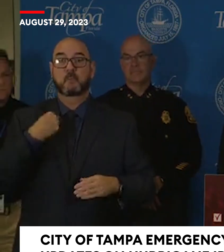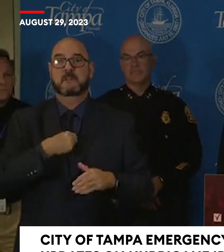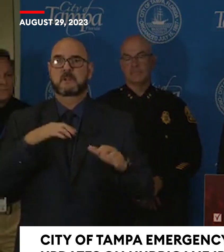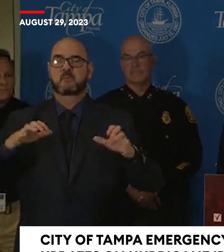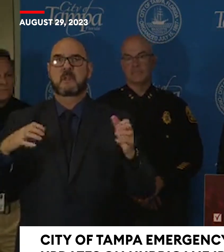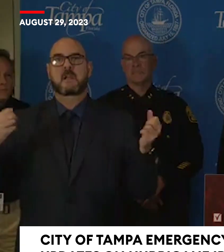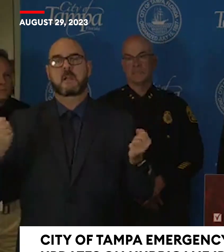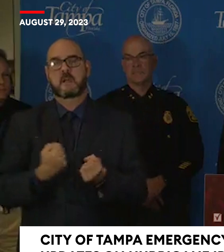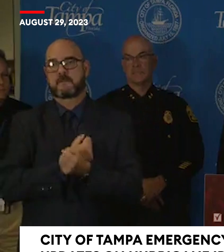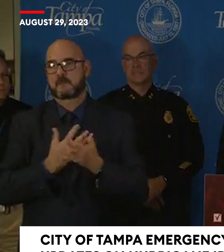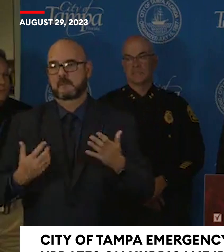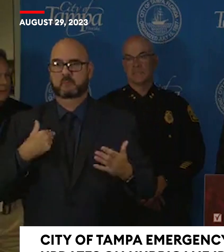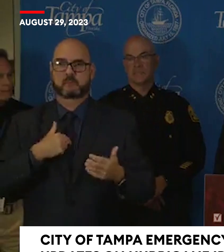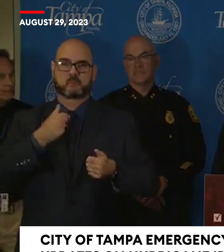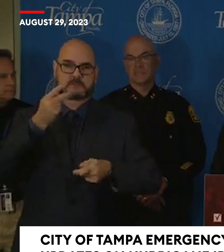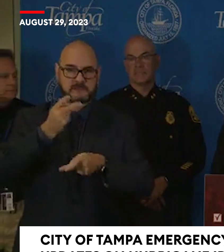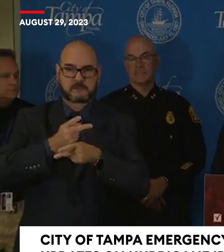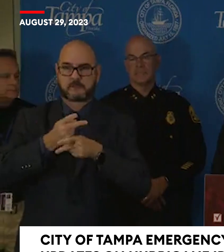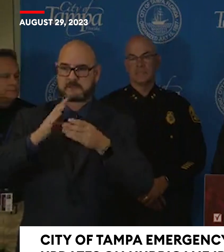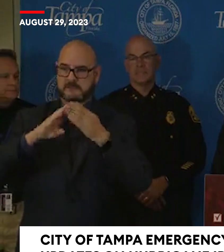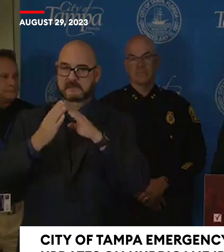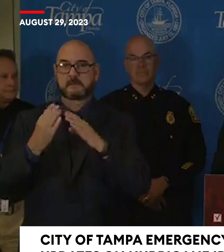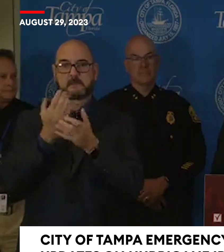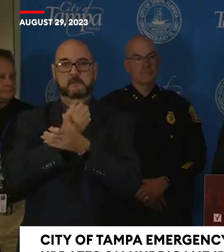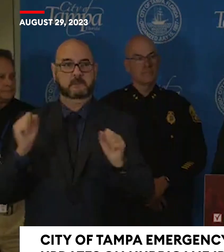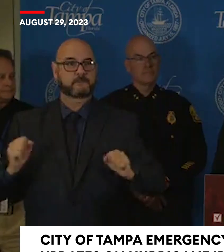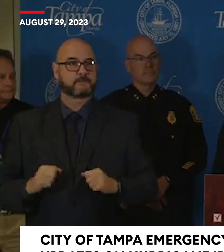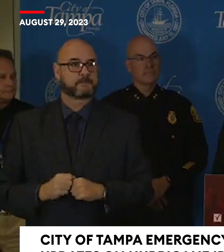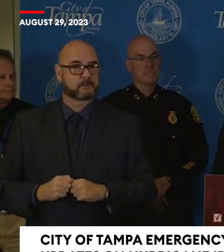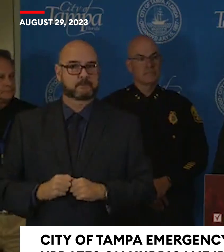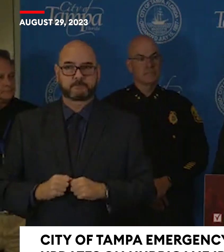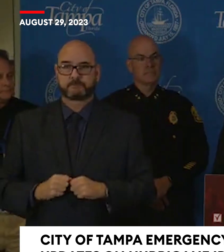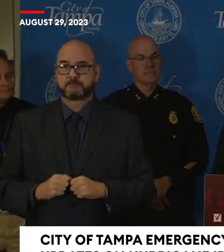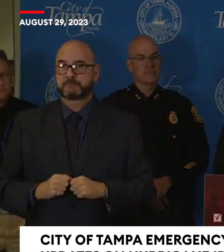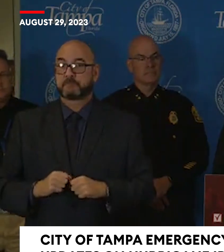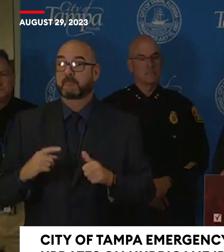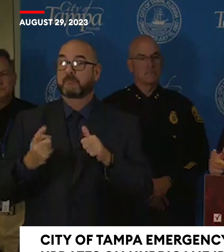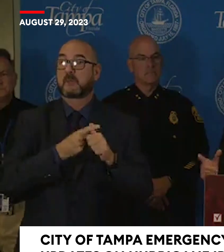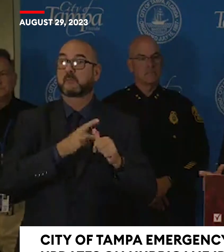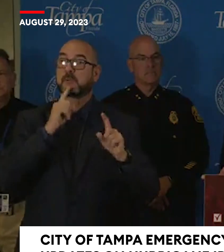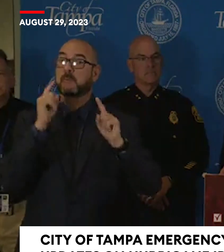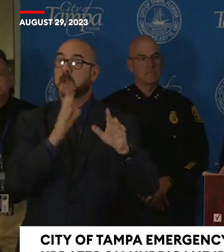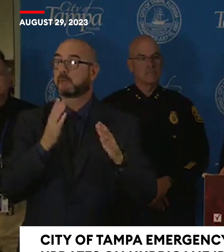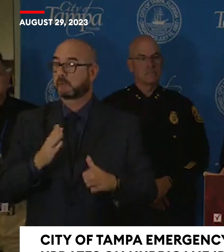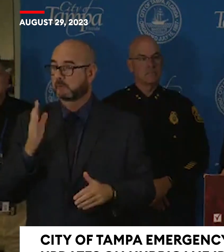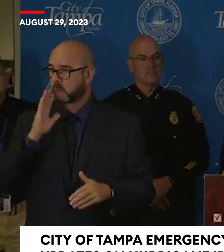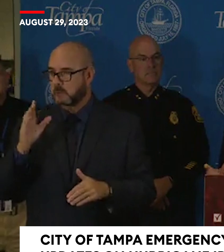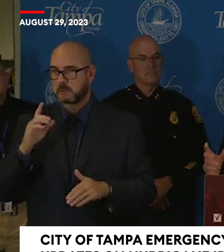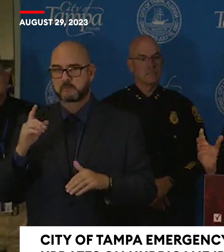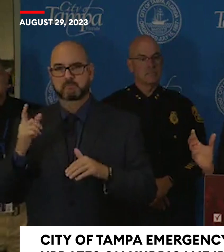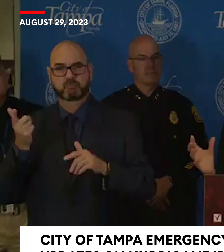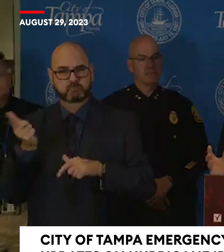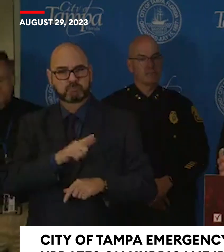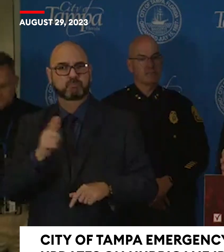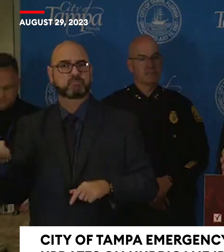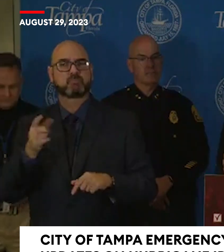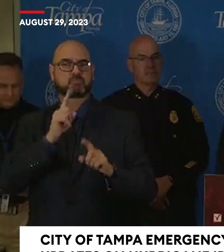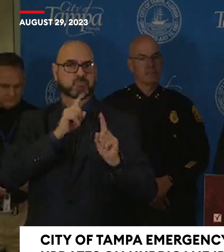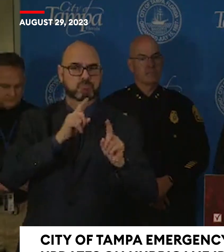to keep our community safe. Our first responders will be out. Police officers are going out through Zone A,